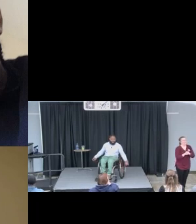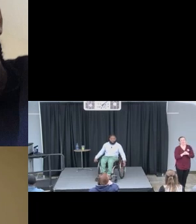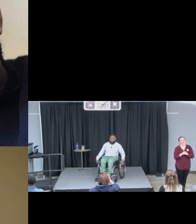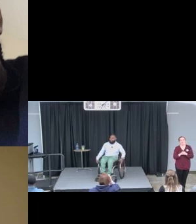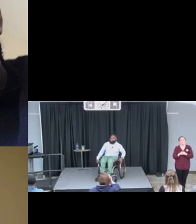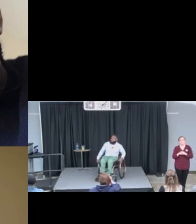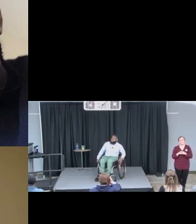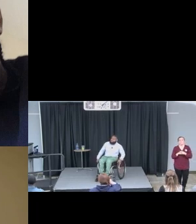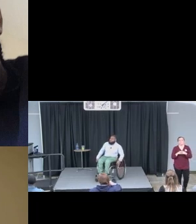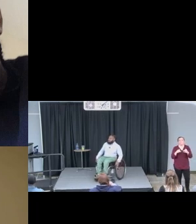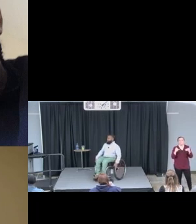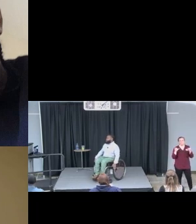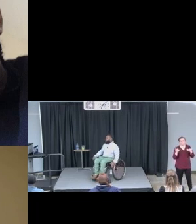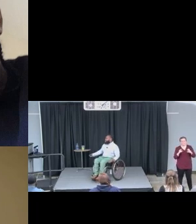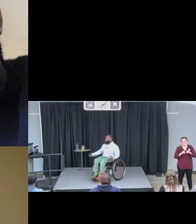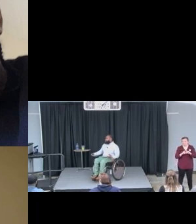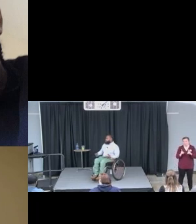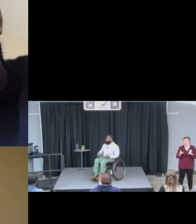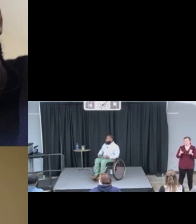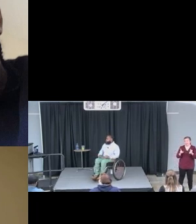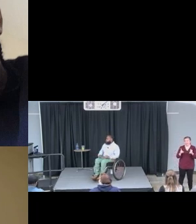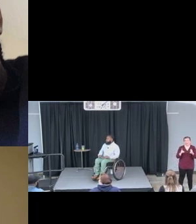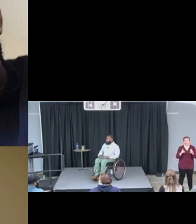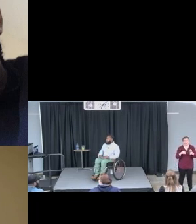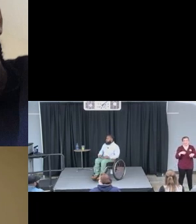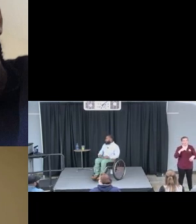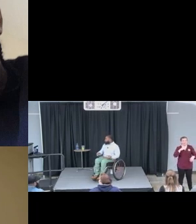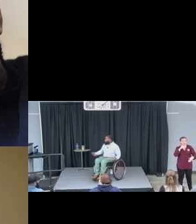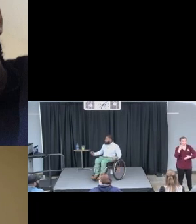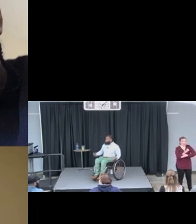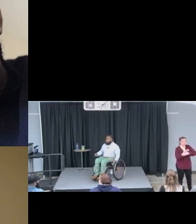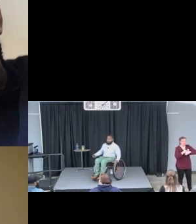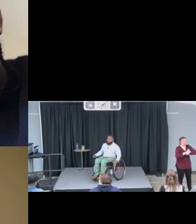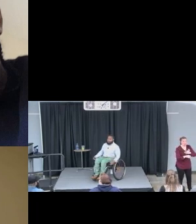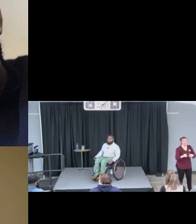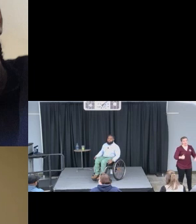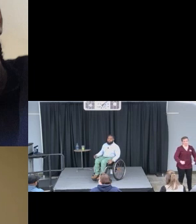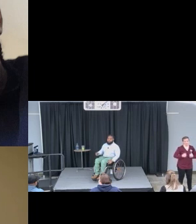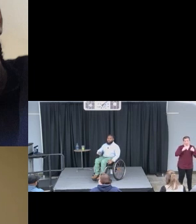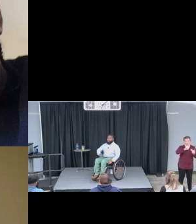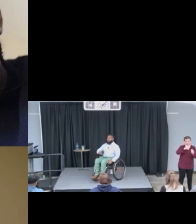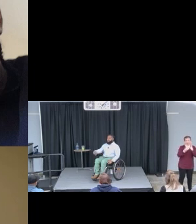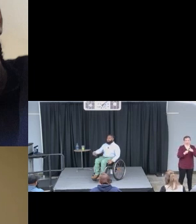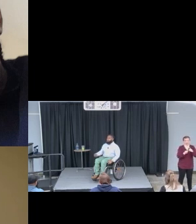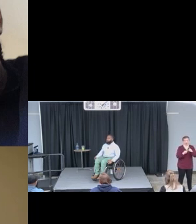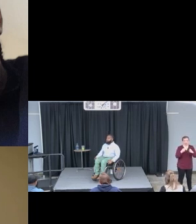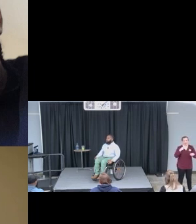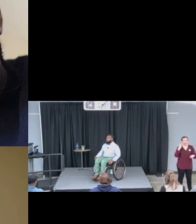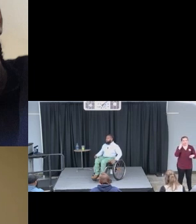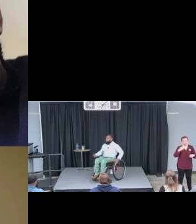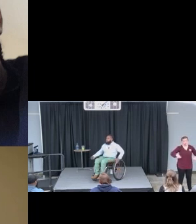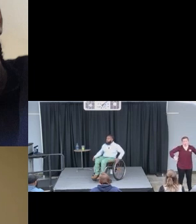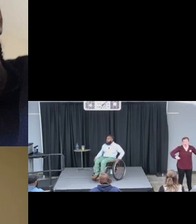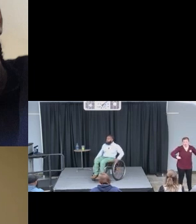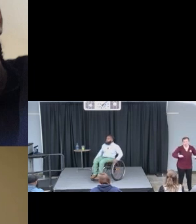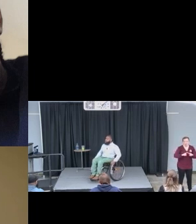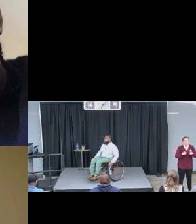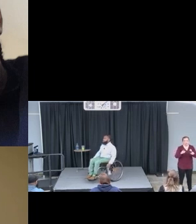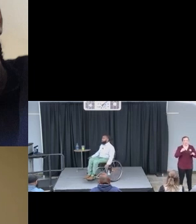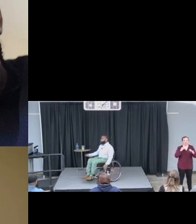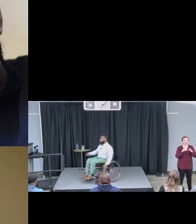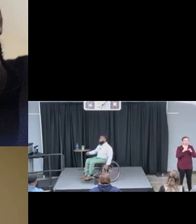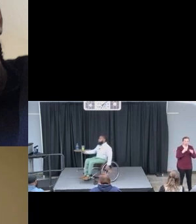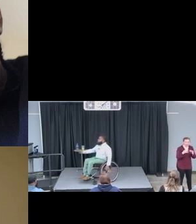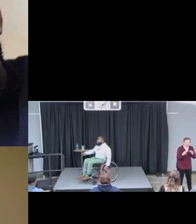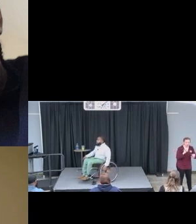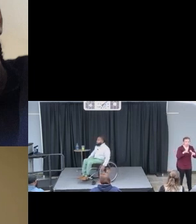But this is, this is where things change for me. Now, you see me in a wheelchair, and I'll get to that story in a minute. But right now, we're going to talk